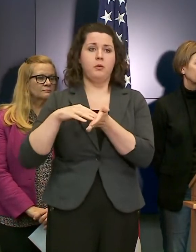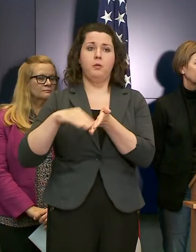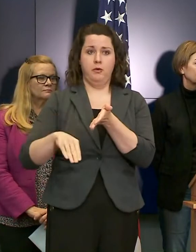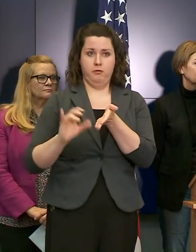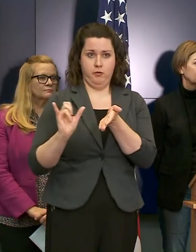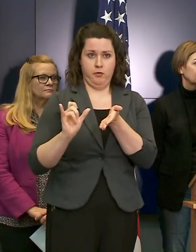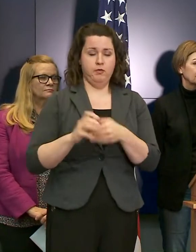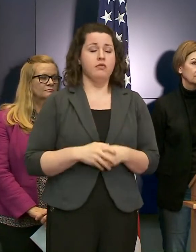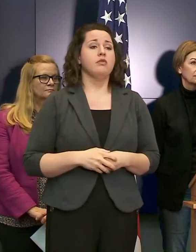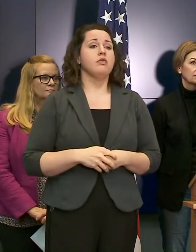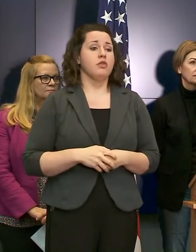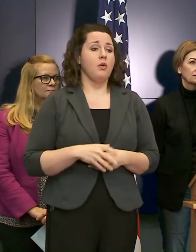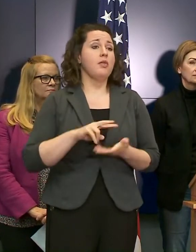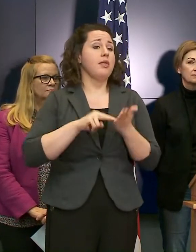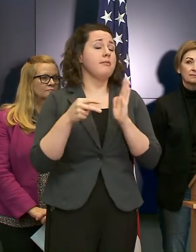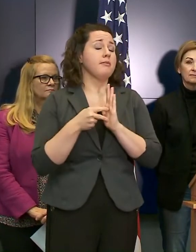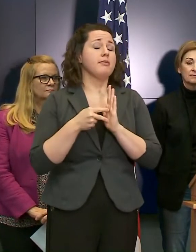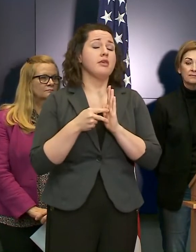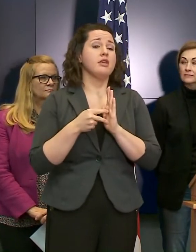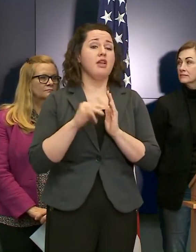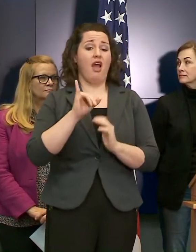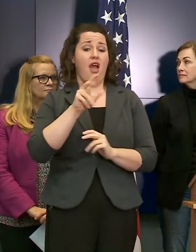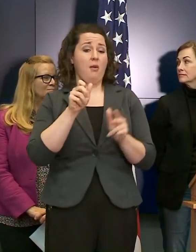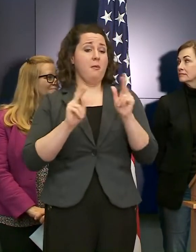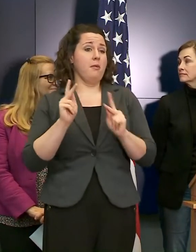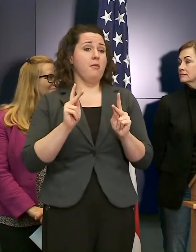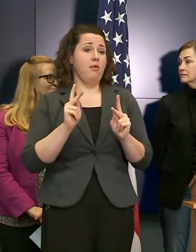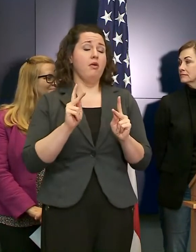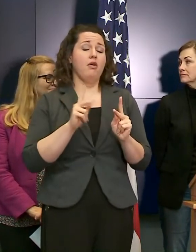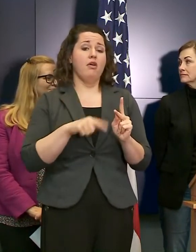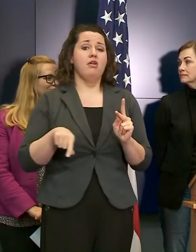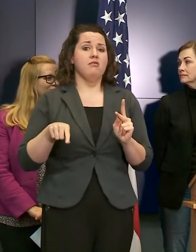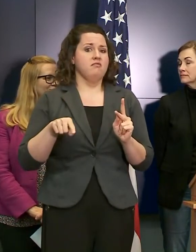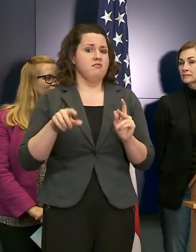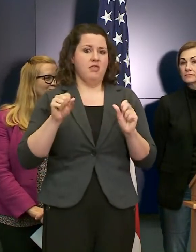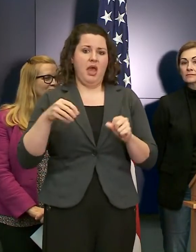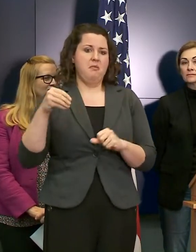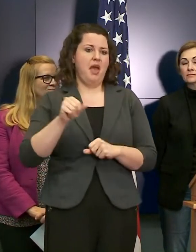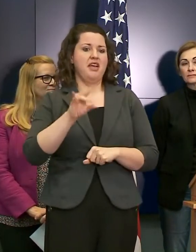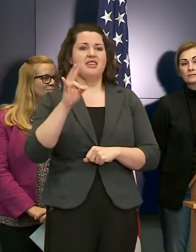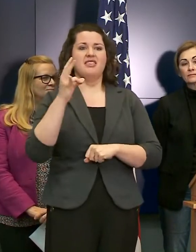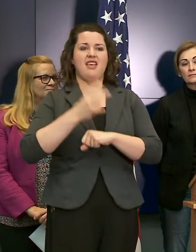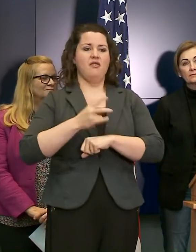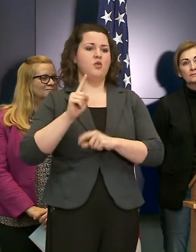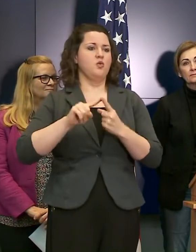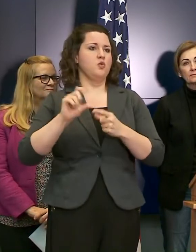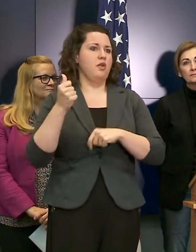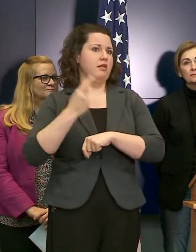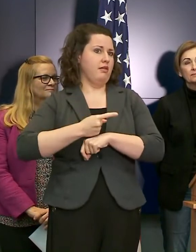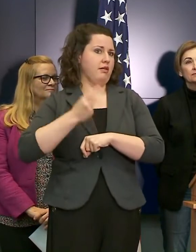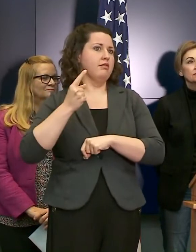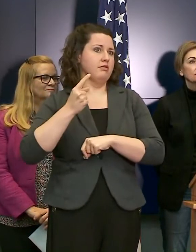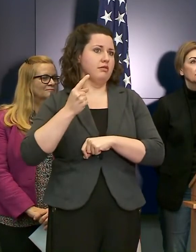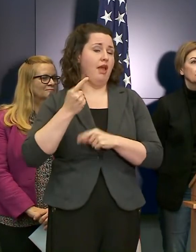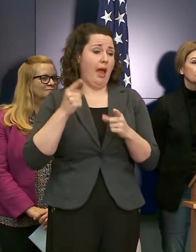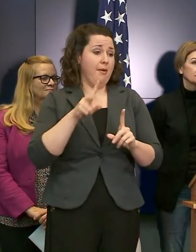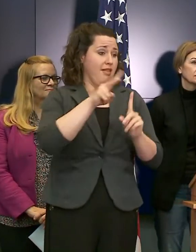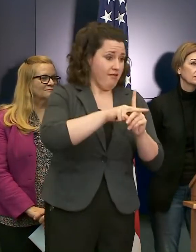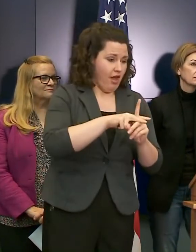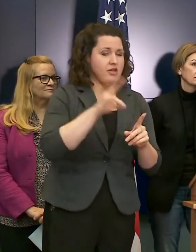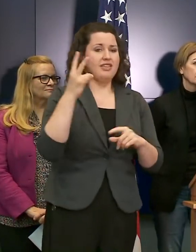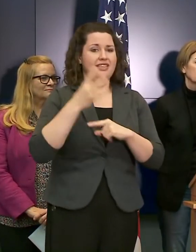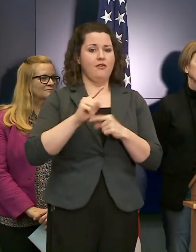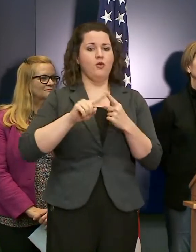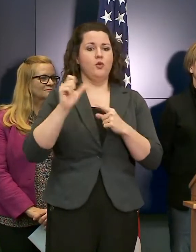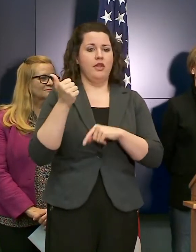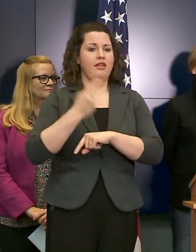which means that Iowans can expect to be paid within 7 to 10 days of the time that they file the initial,